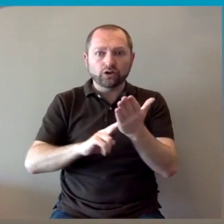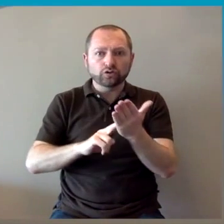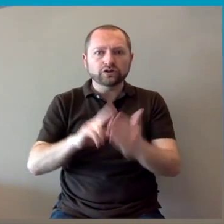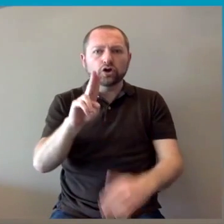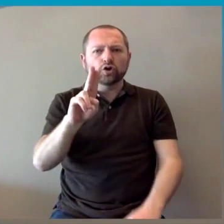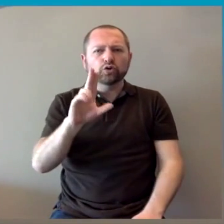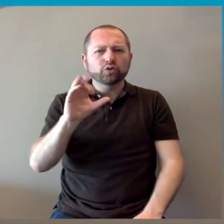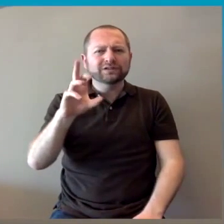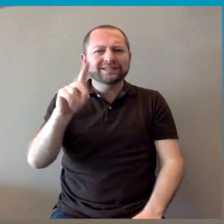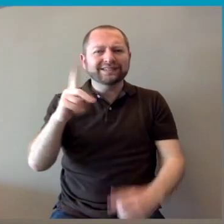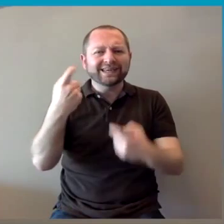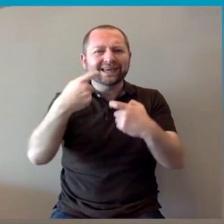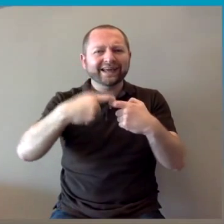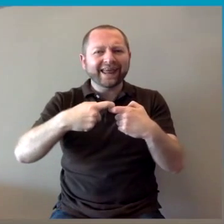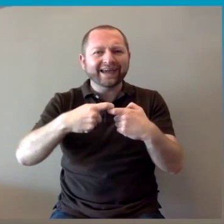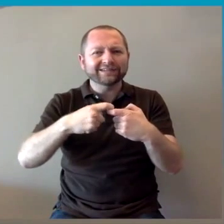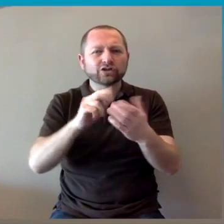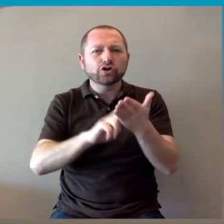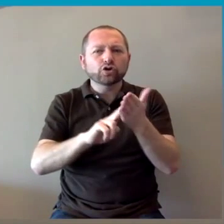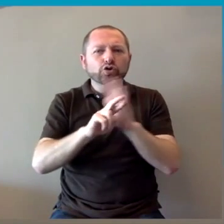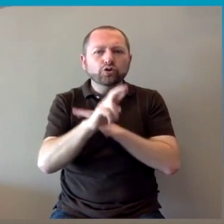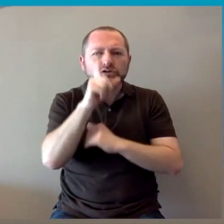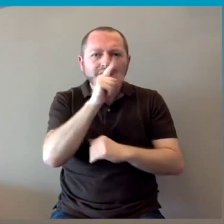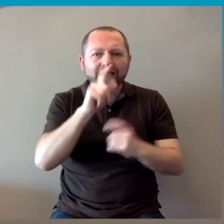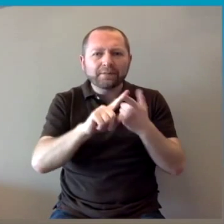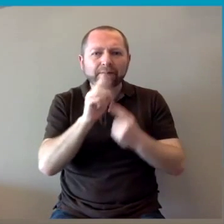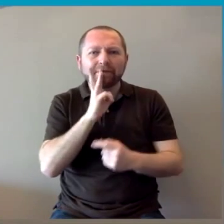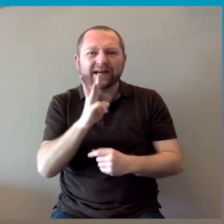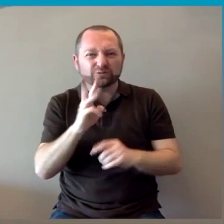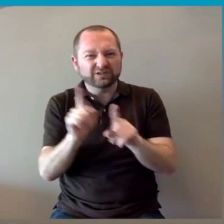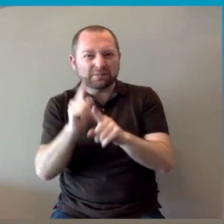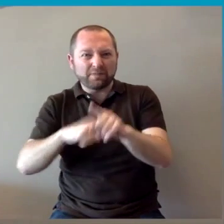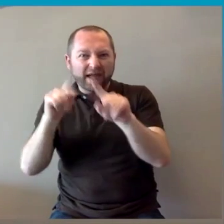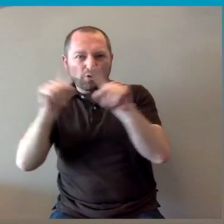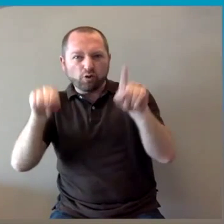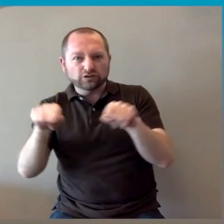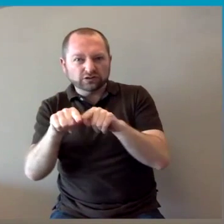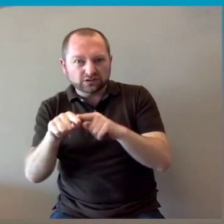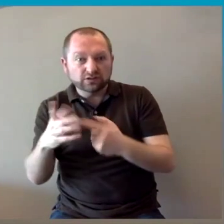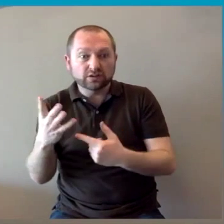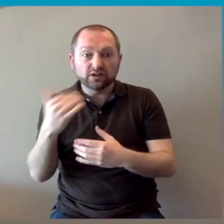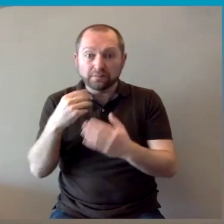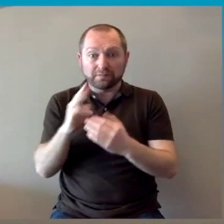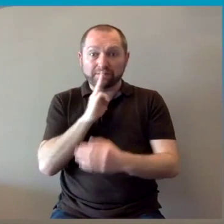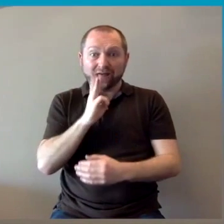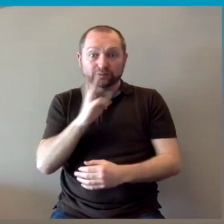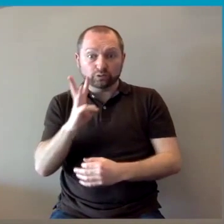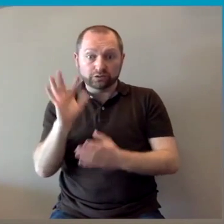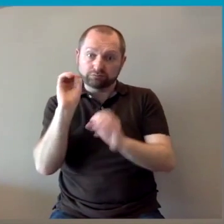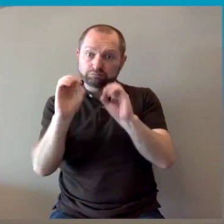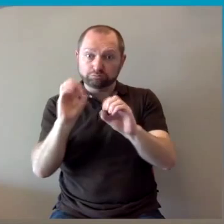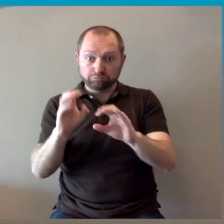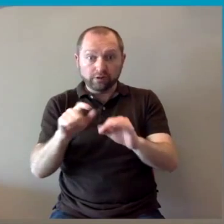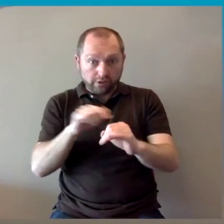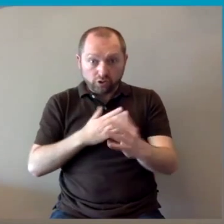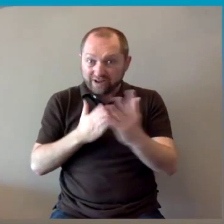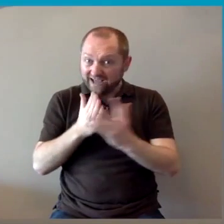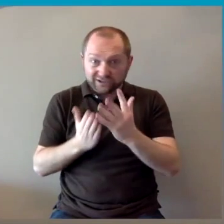be able to use resources wherever you are. So if you're at home and you're using UCD Library OneSearch some of the material will be available to you